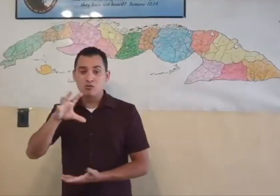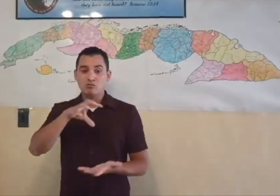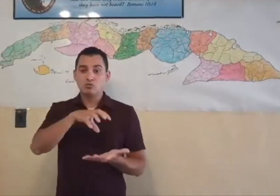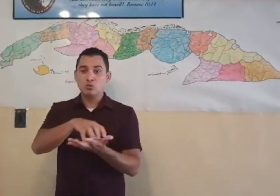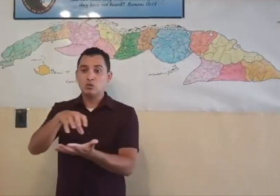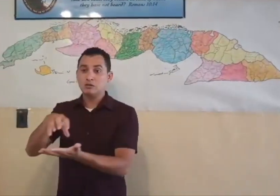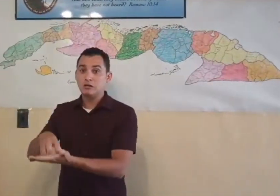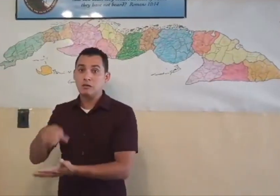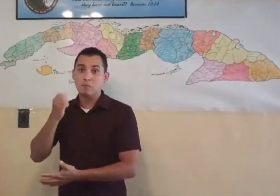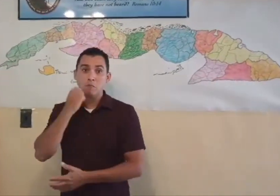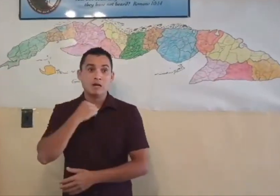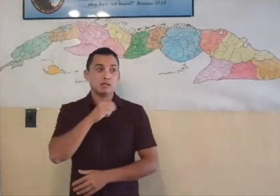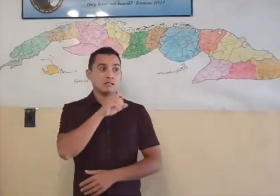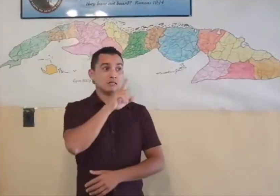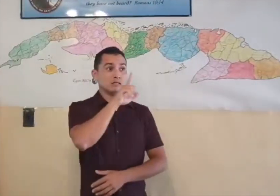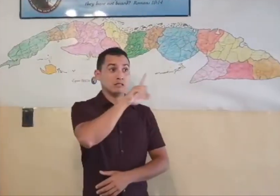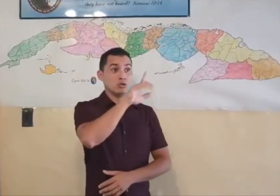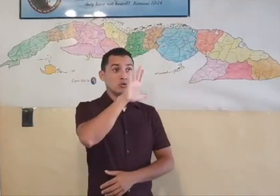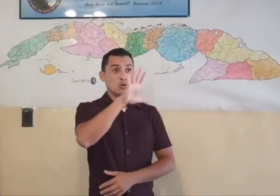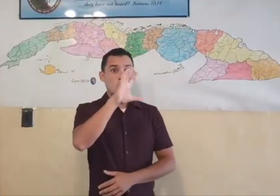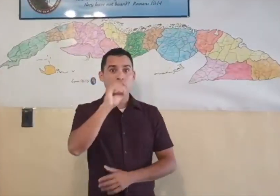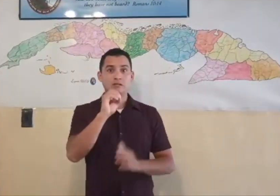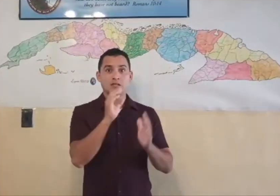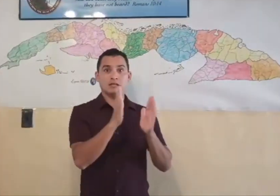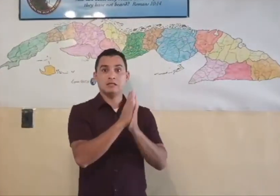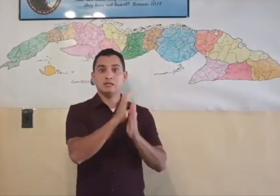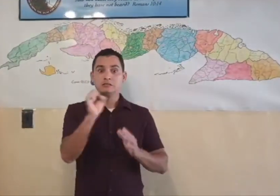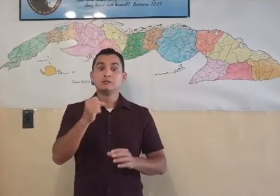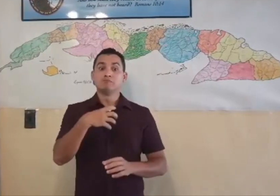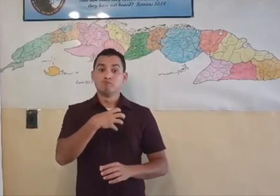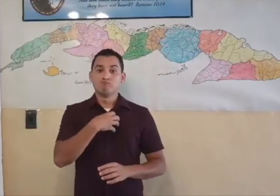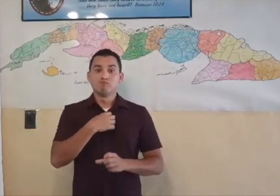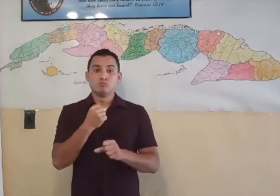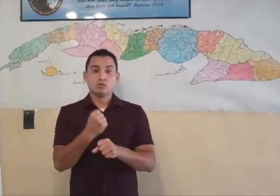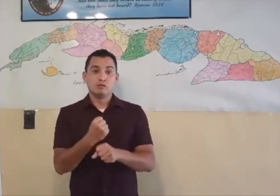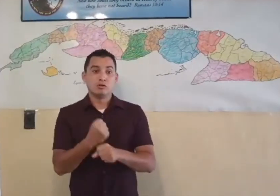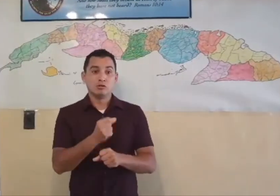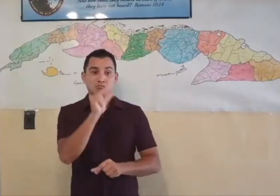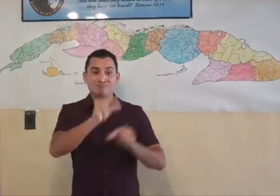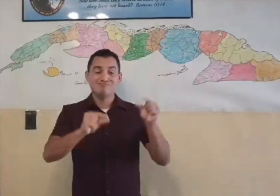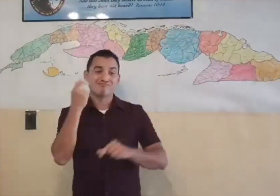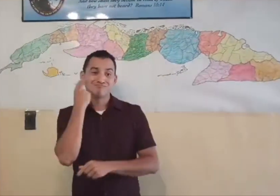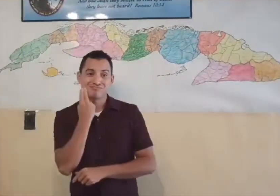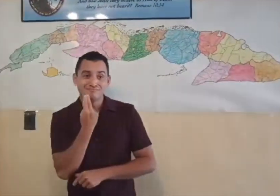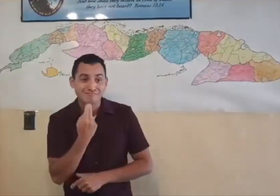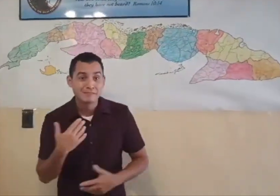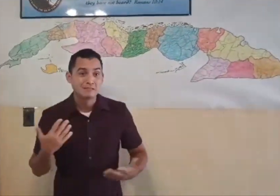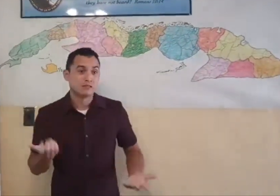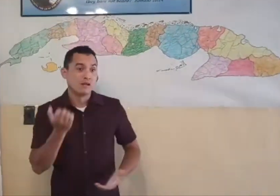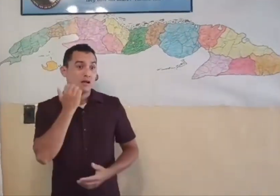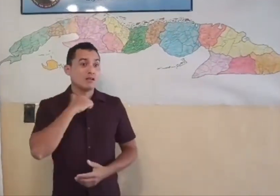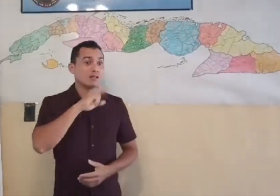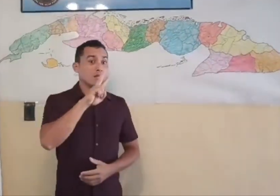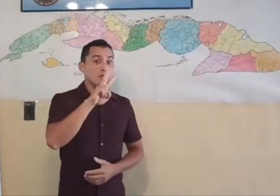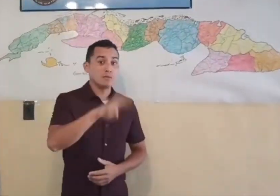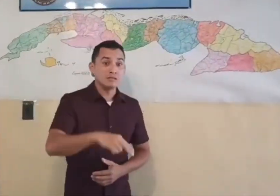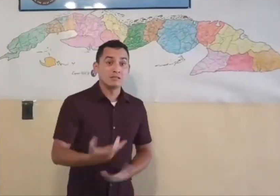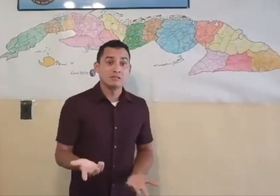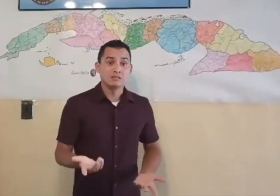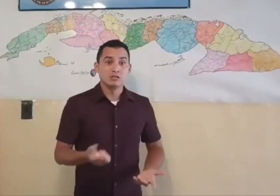Deaf people in. We would also use this vehicle to take support teams to the unreached